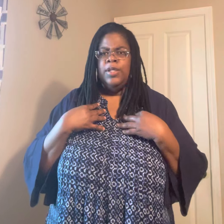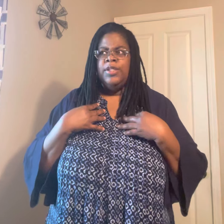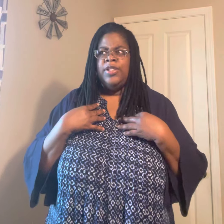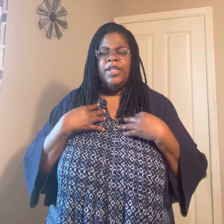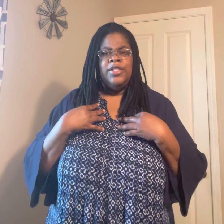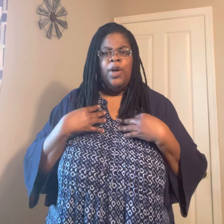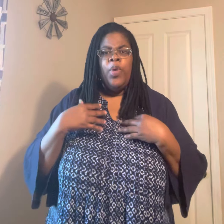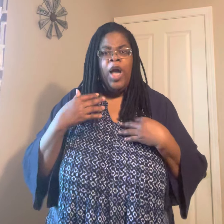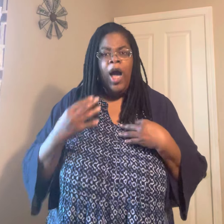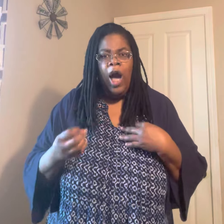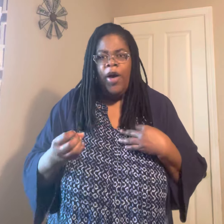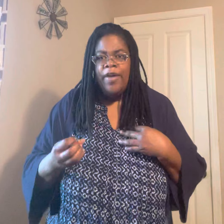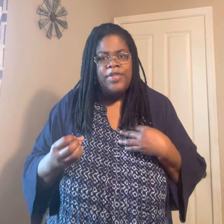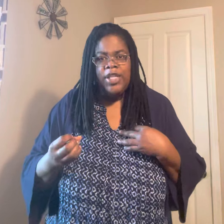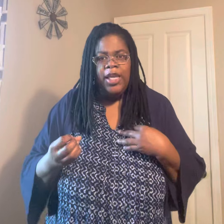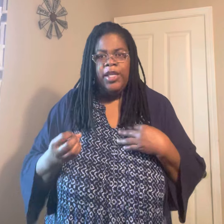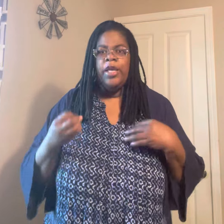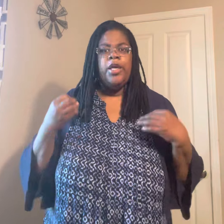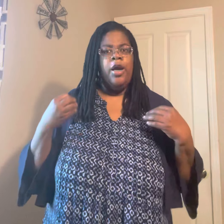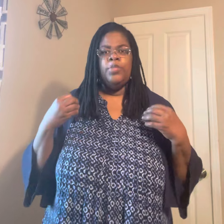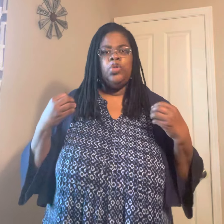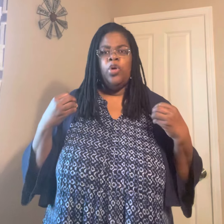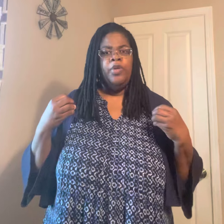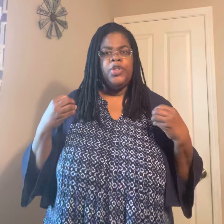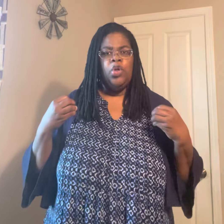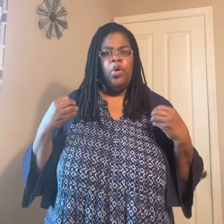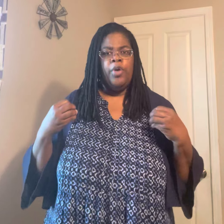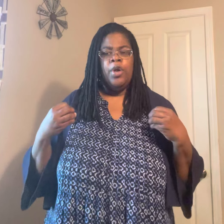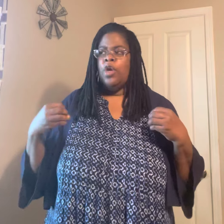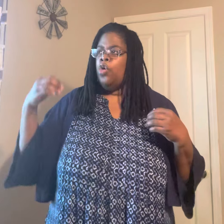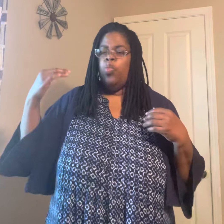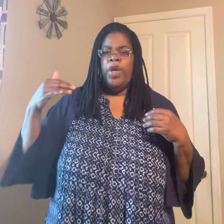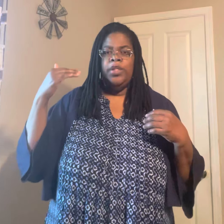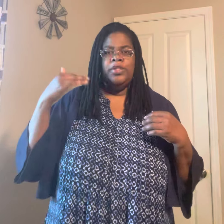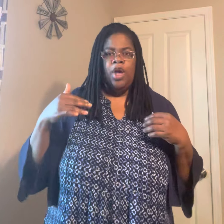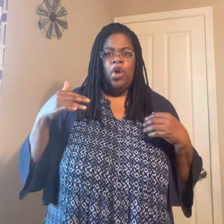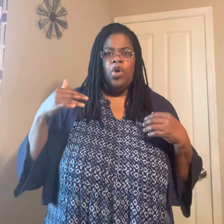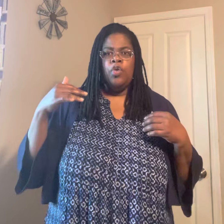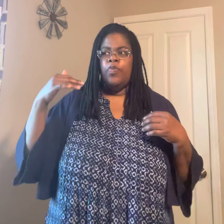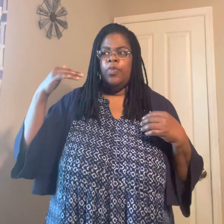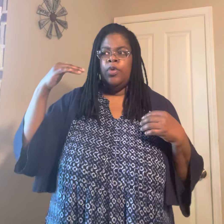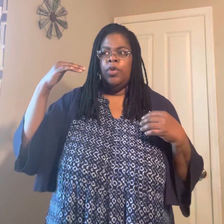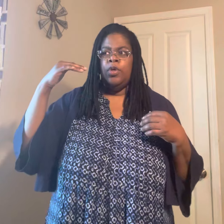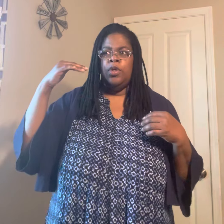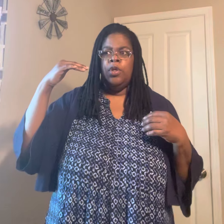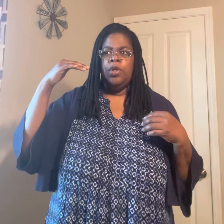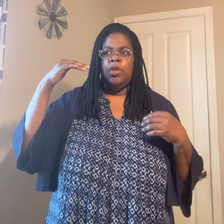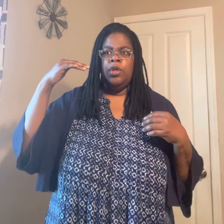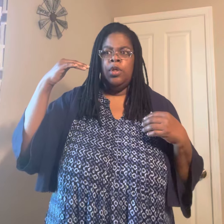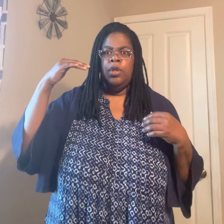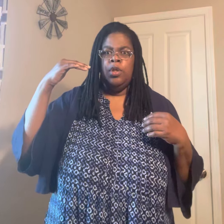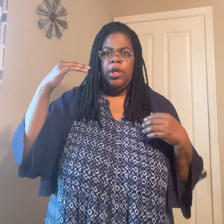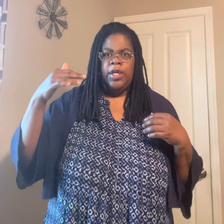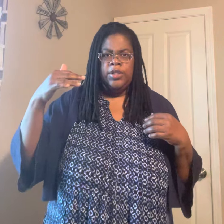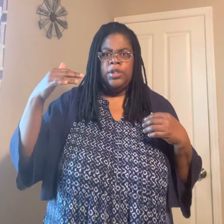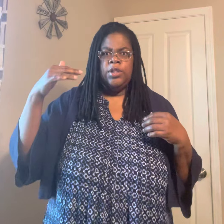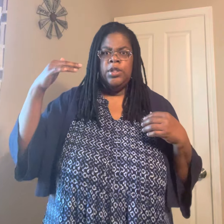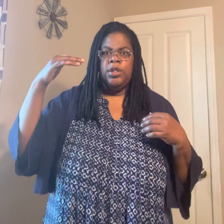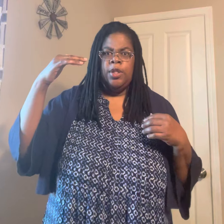Jesus said we all have sinned and come short of his glory. We deserve it, the